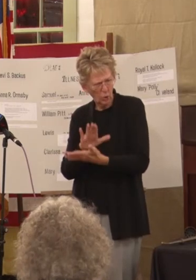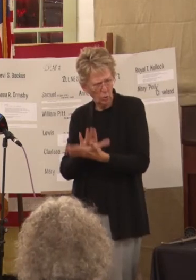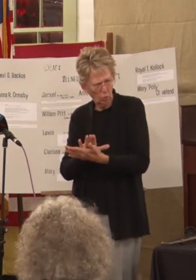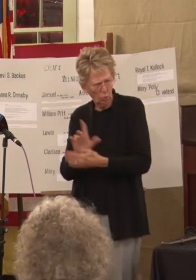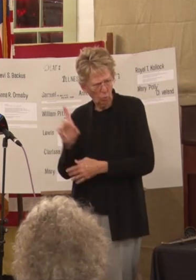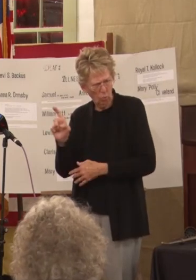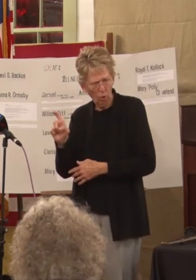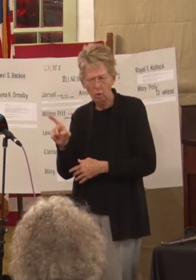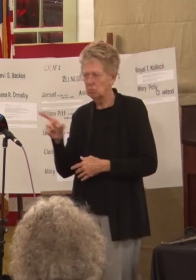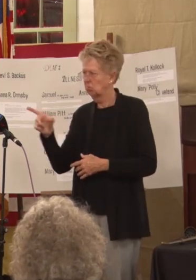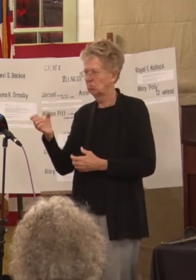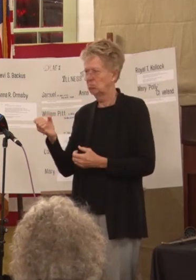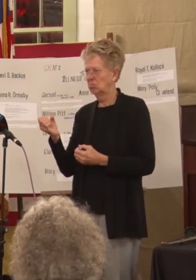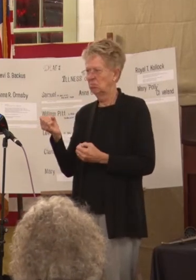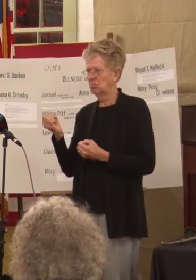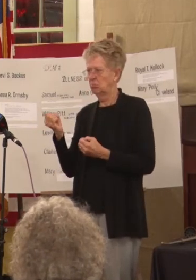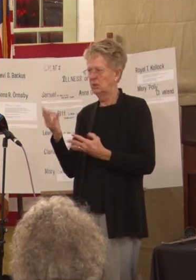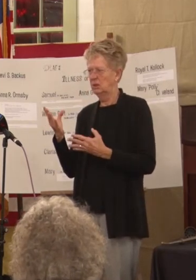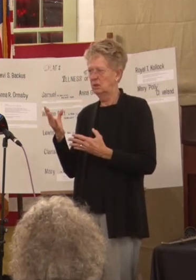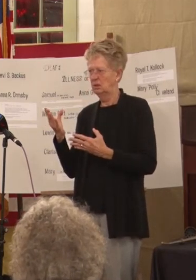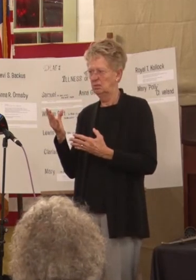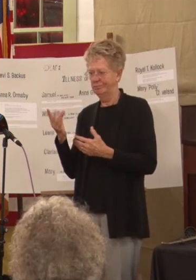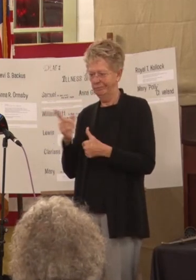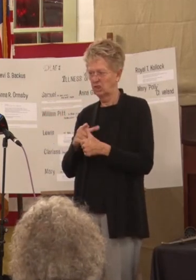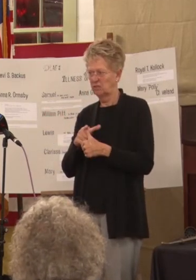number one couldn't afford it number two